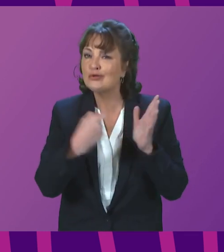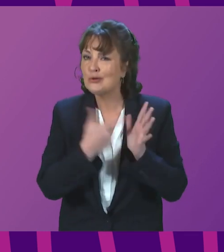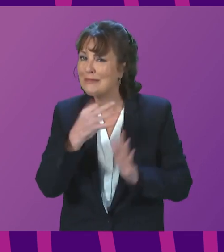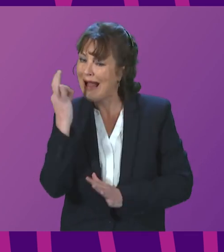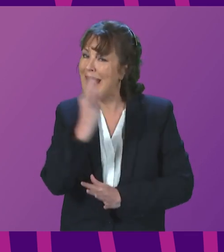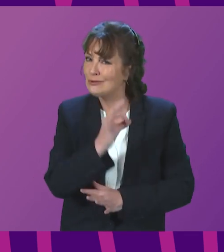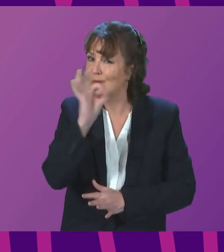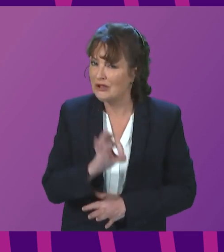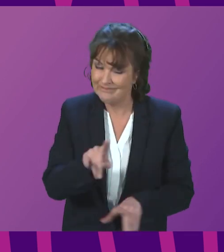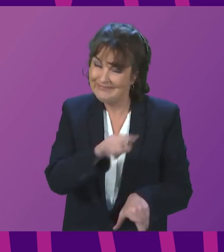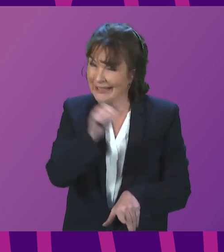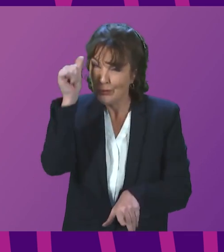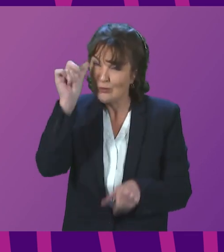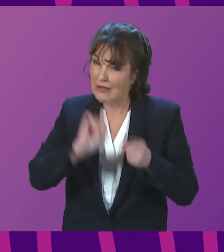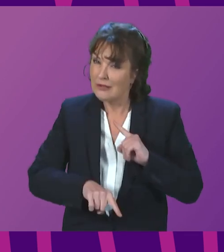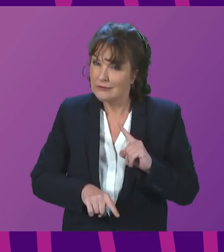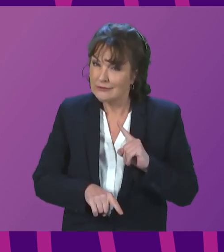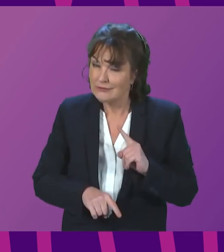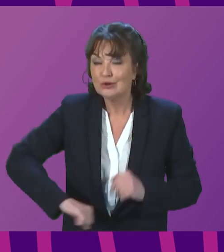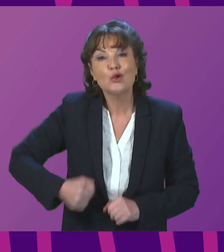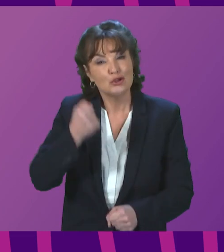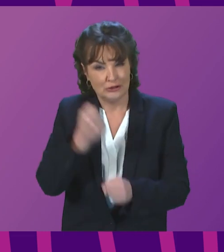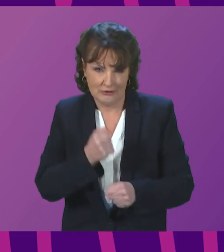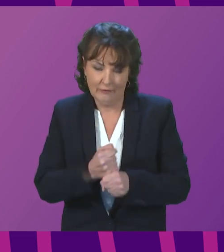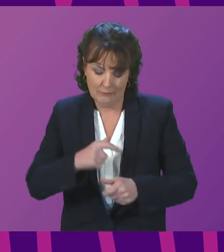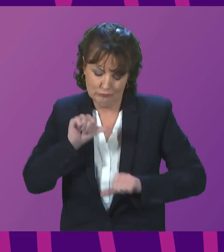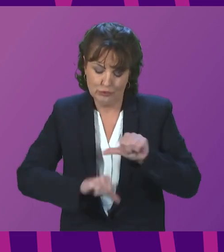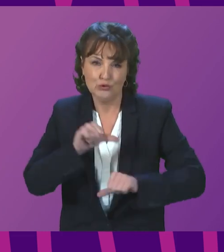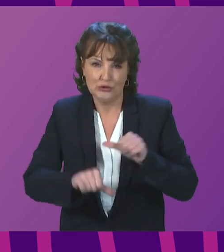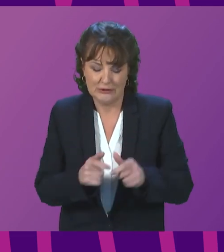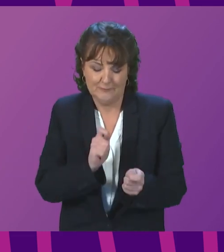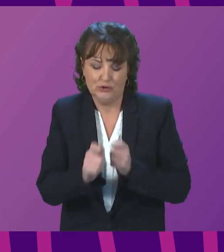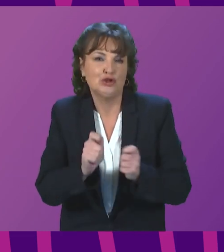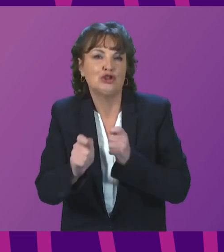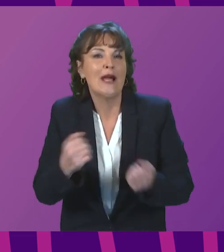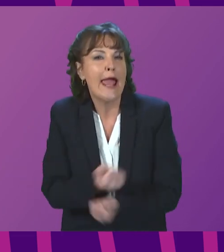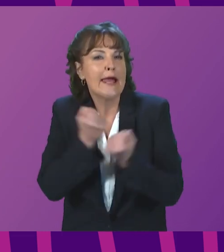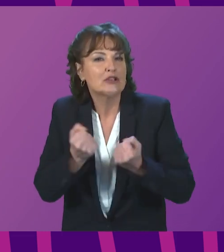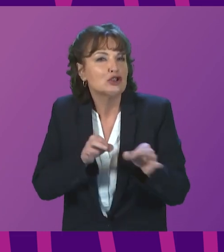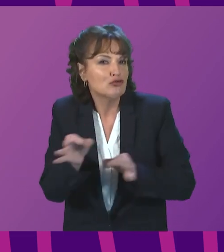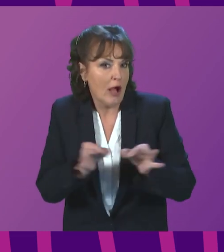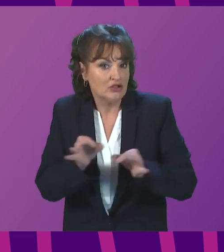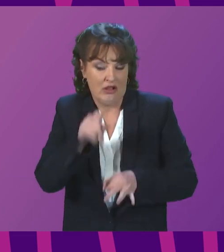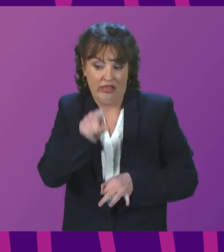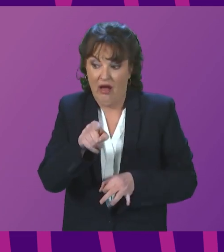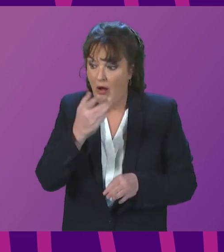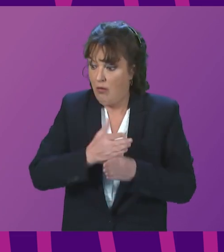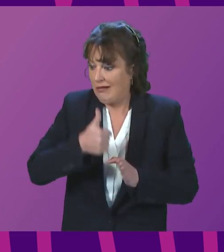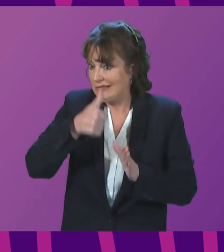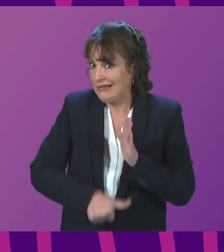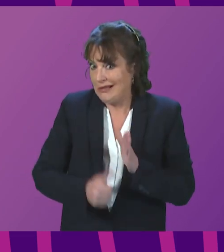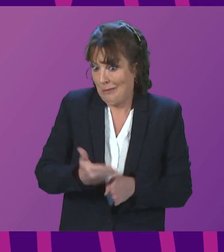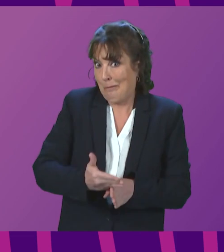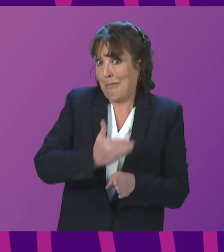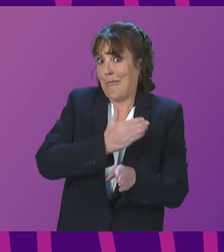knows, the Scottish Government is in the process of updating our energy strategy. That work commenced prior to